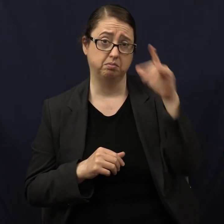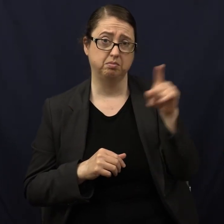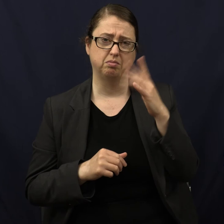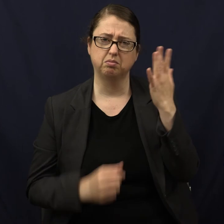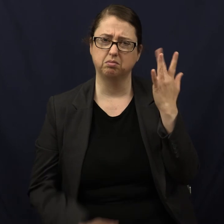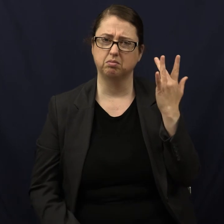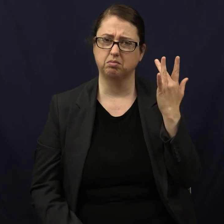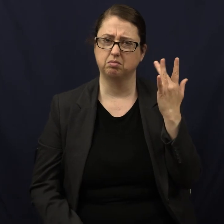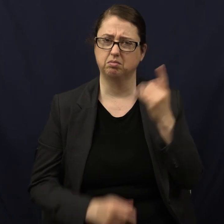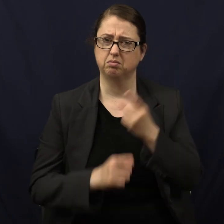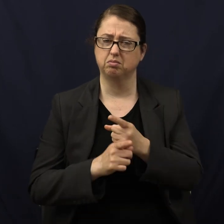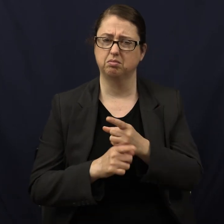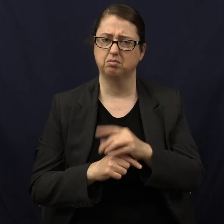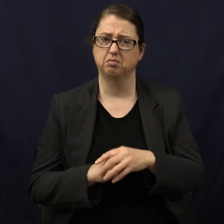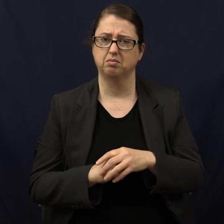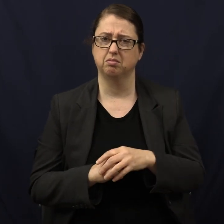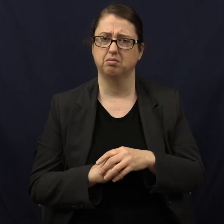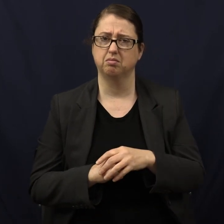Why? Why?